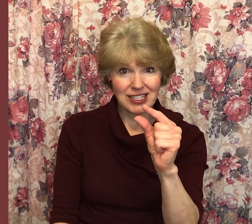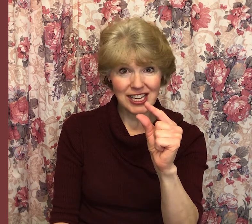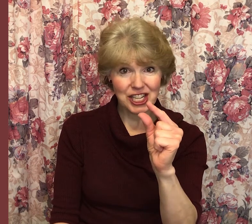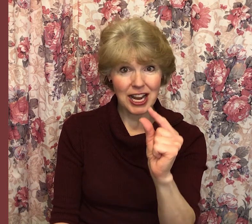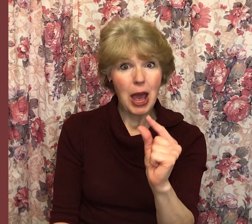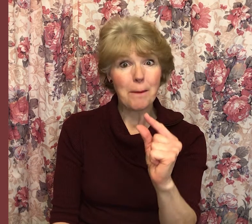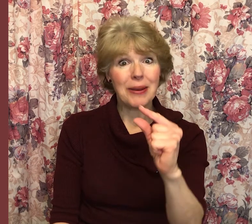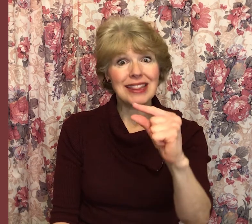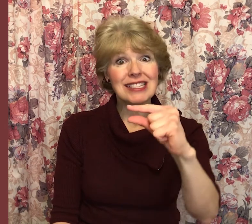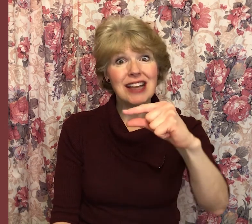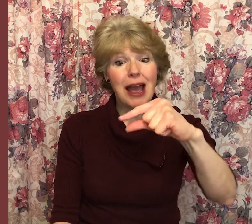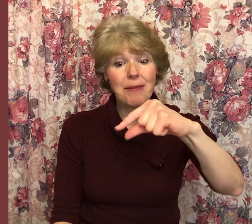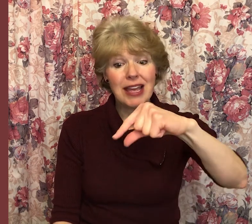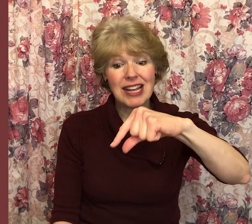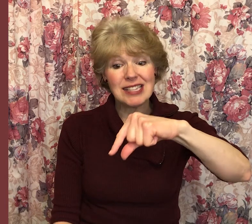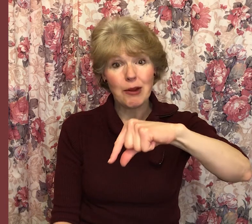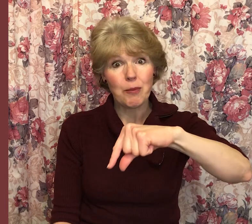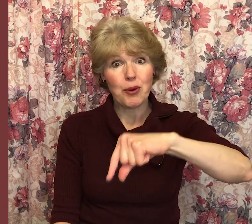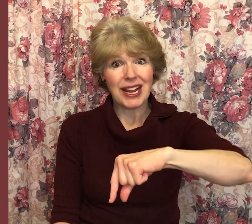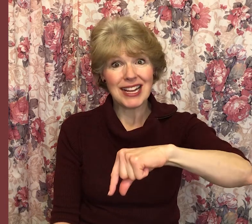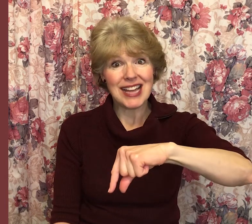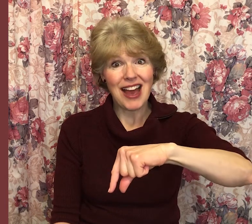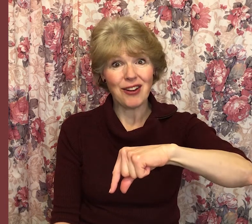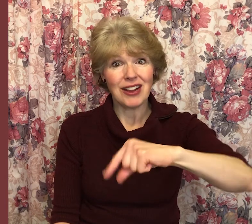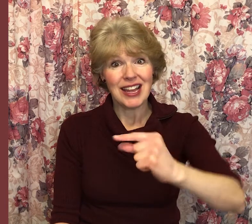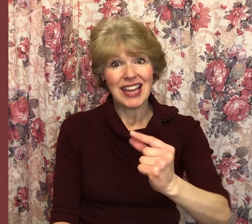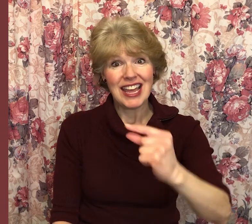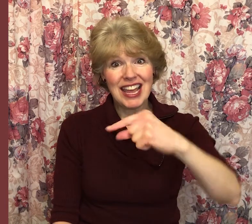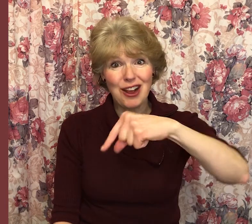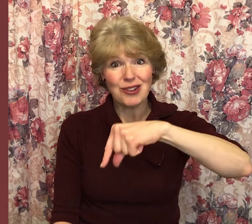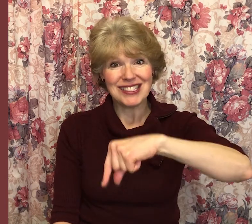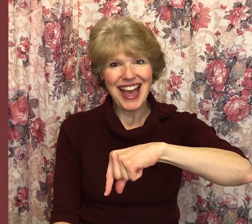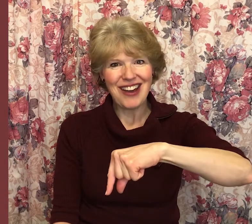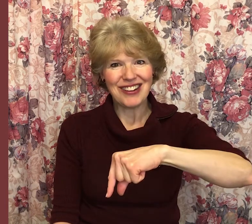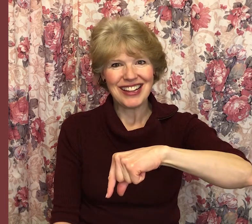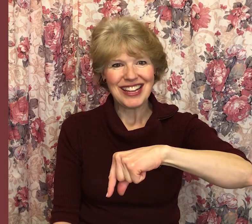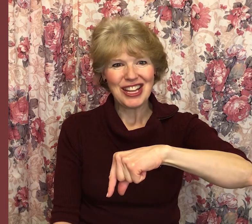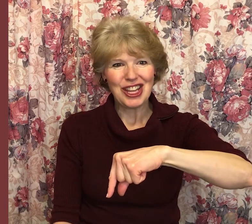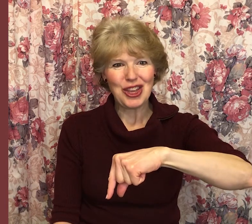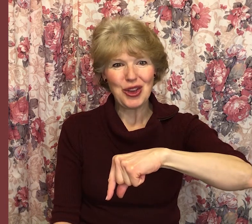touching. But this time, it's like we're putting it down. It goes down. Q.